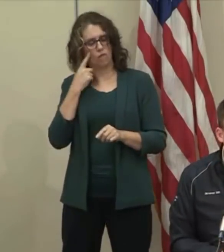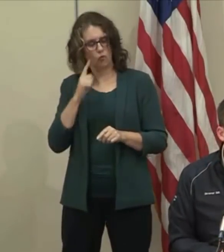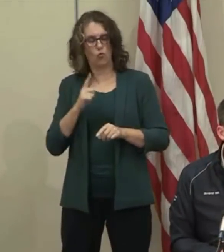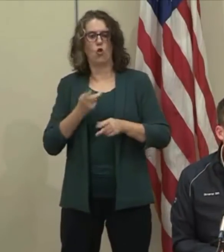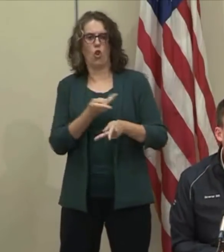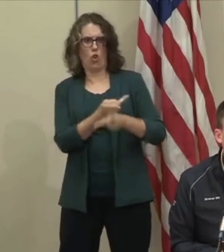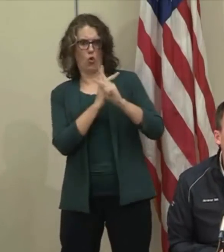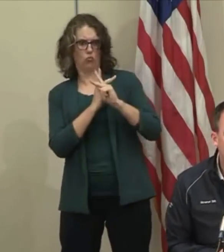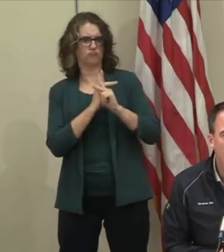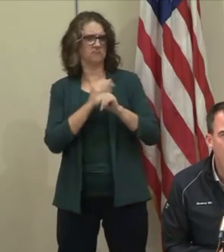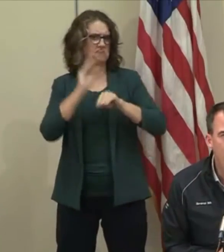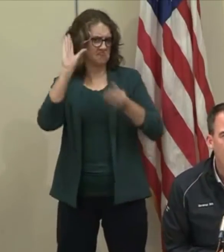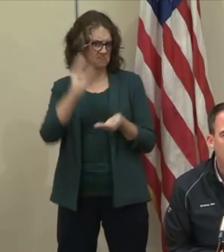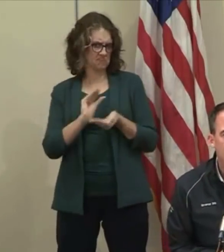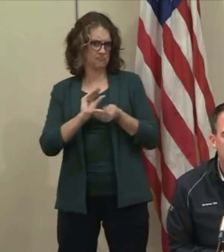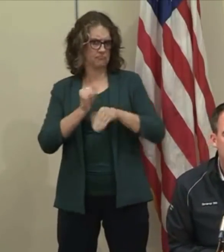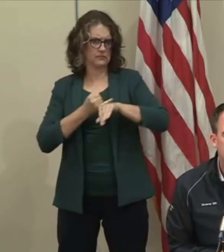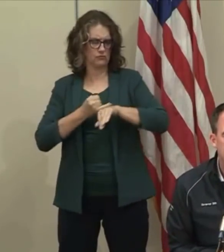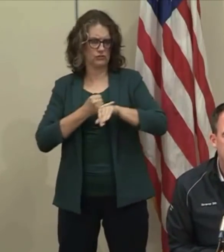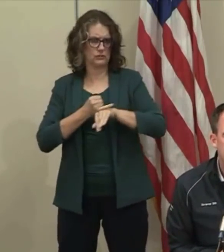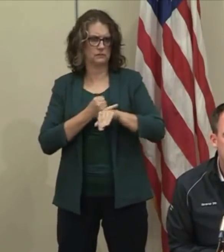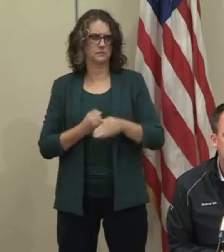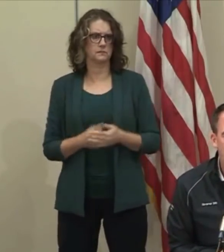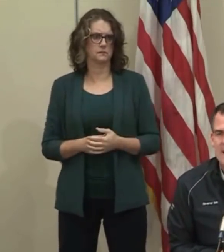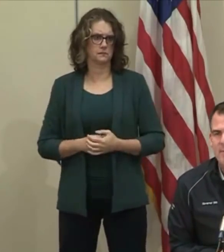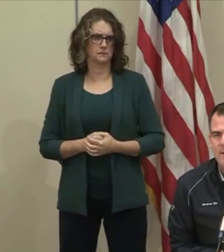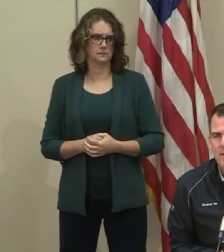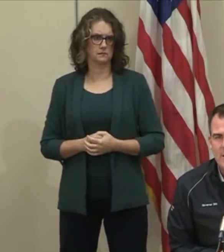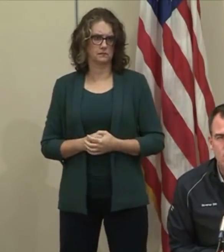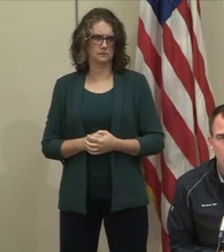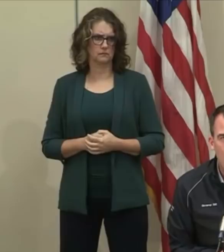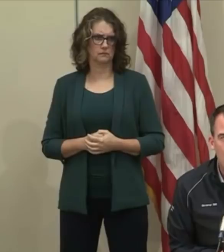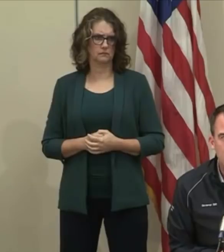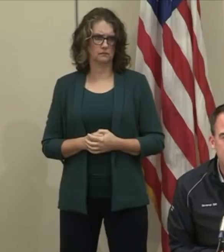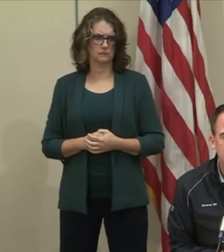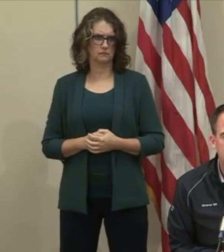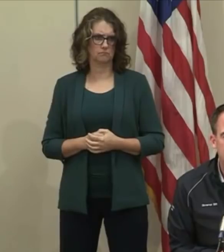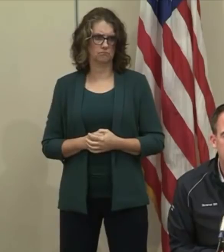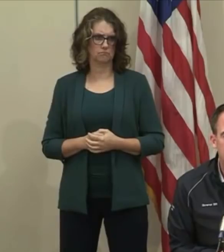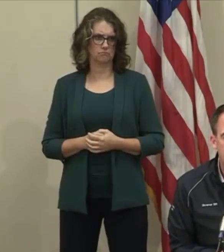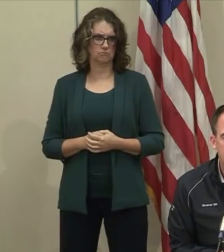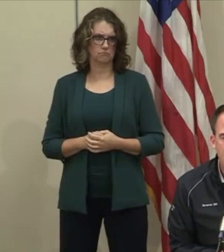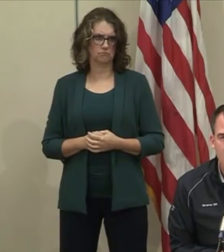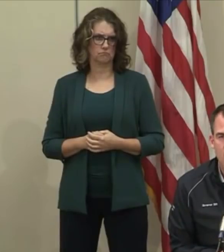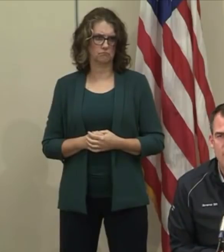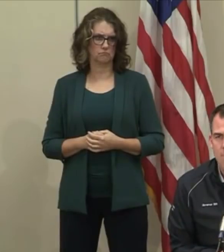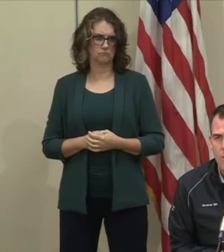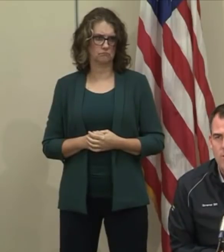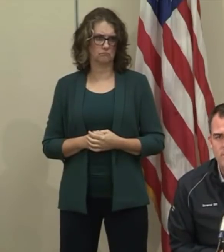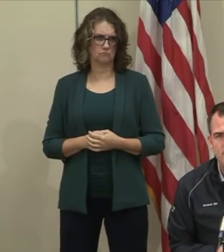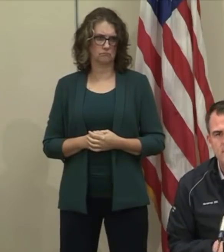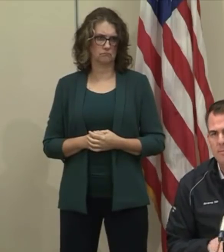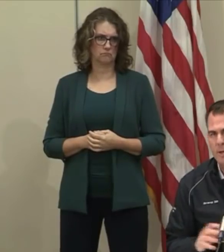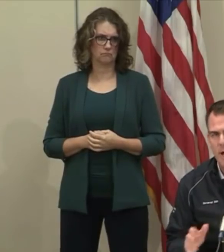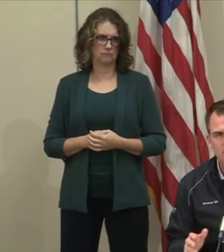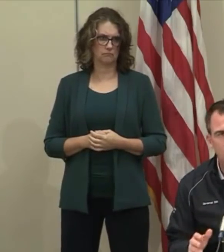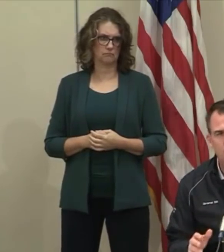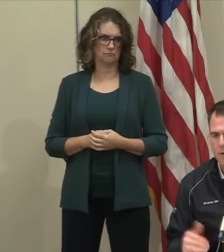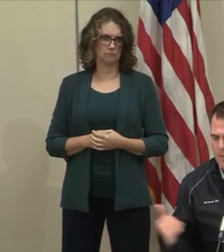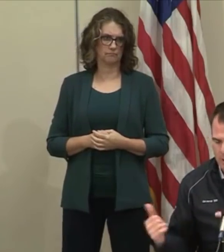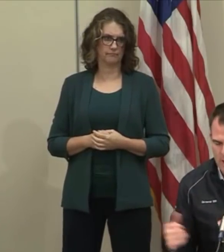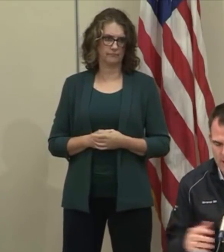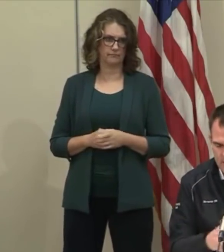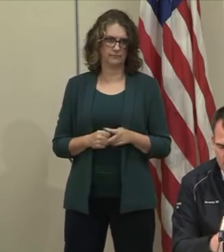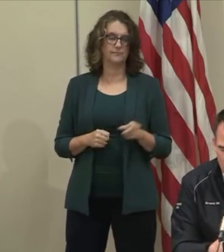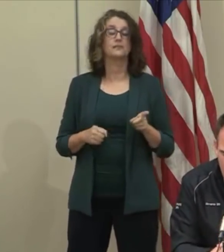The rumor that we have activated the National Guard to shut down the borders is simply not